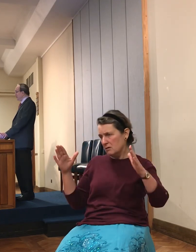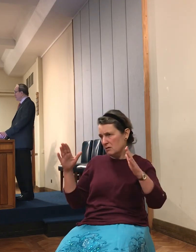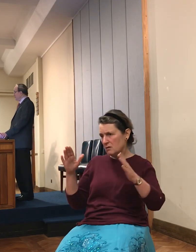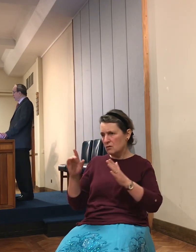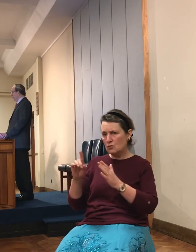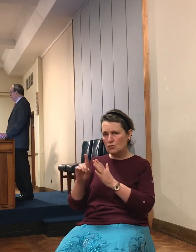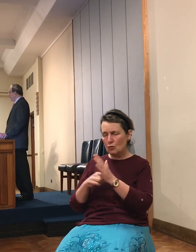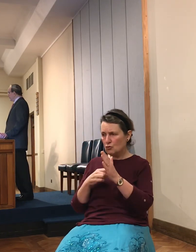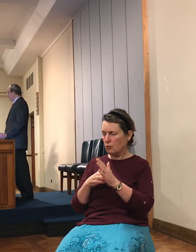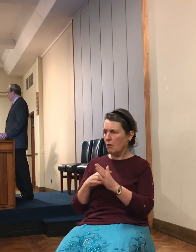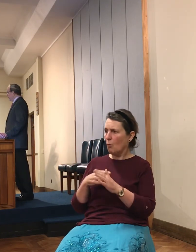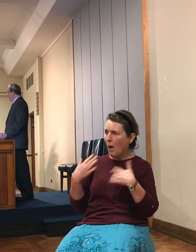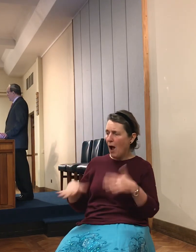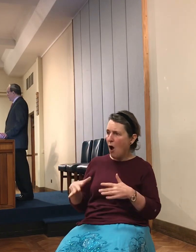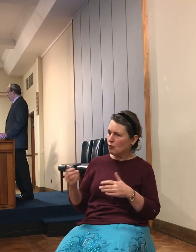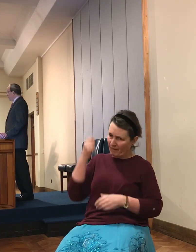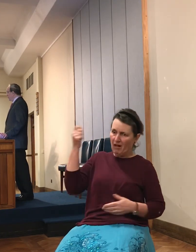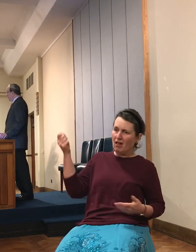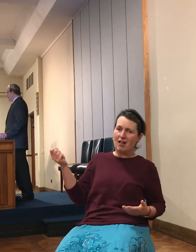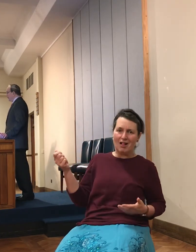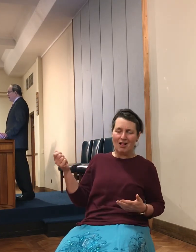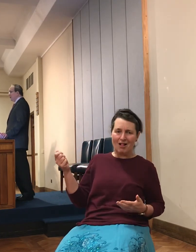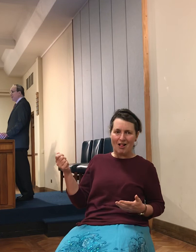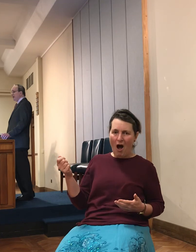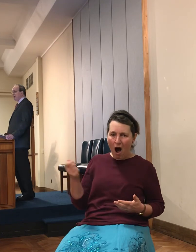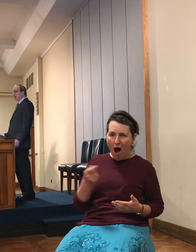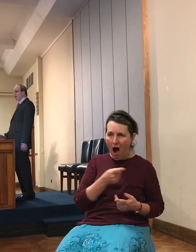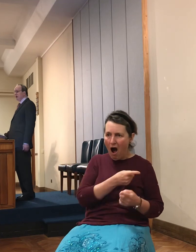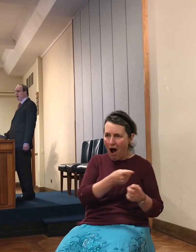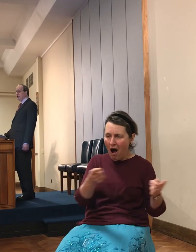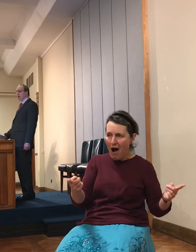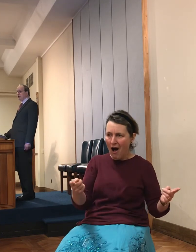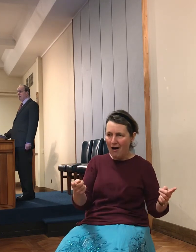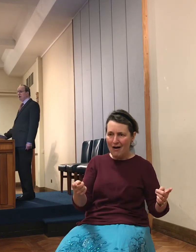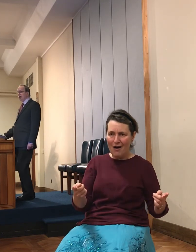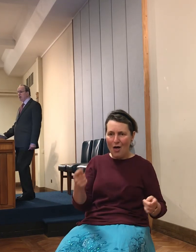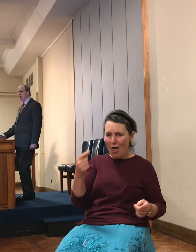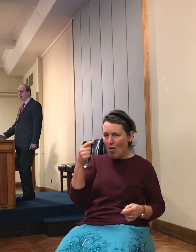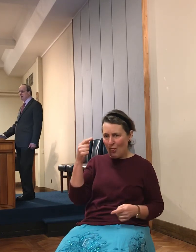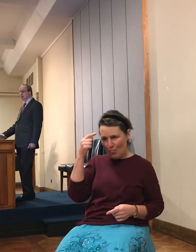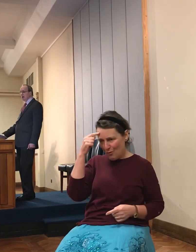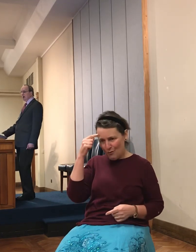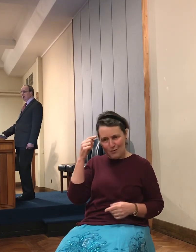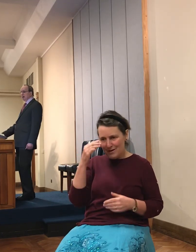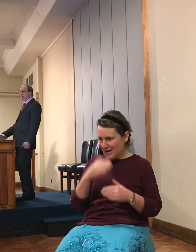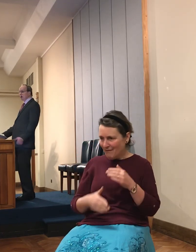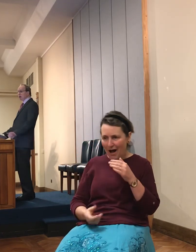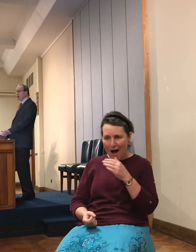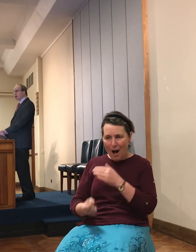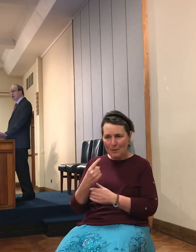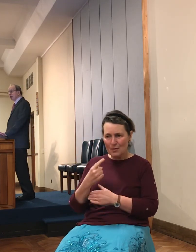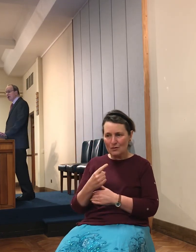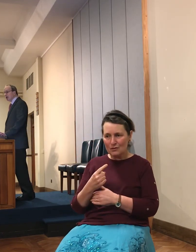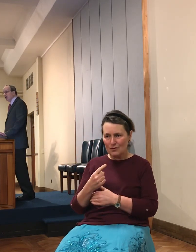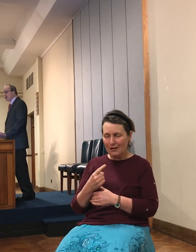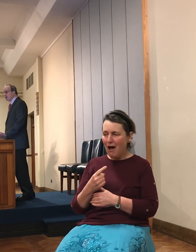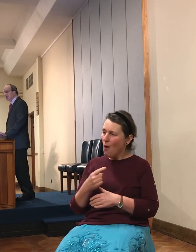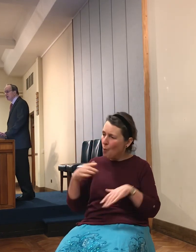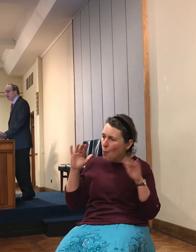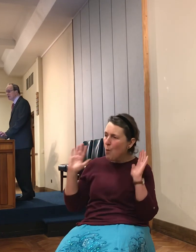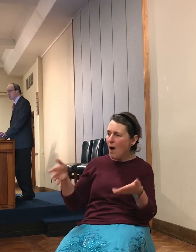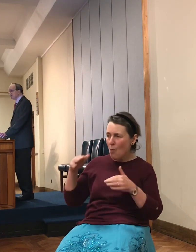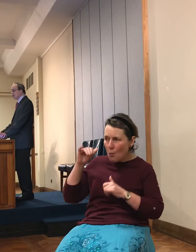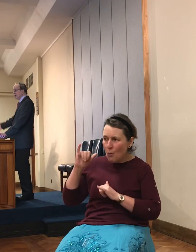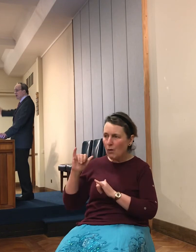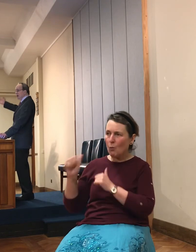of things was brilliant. We could never have imagined things would go so well. Joshua's not interested.